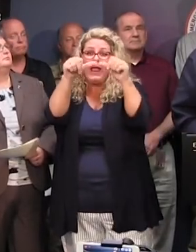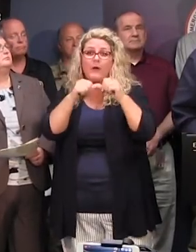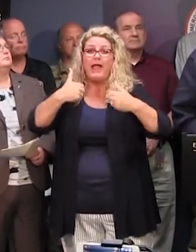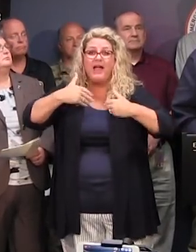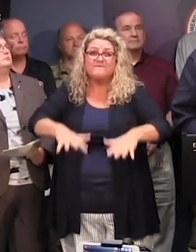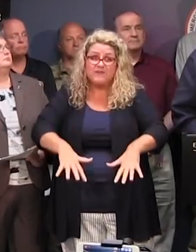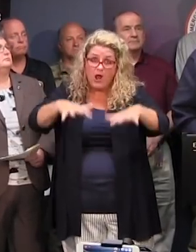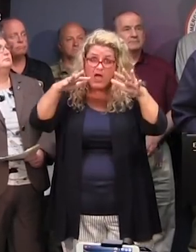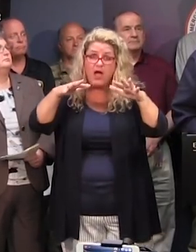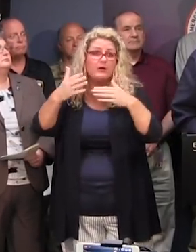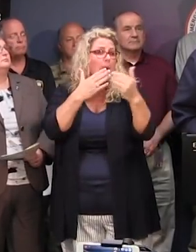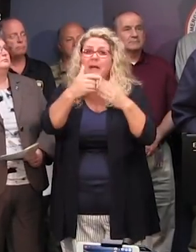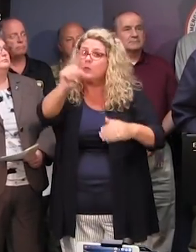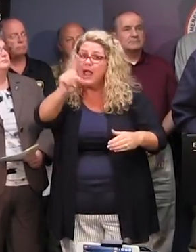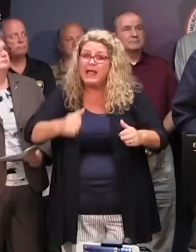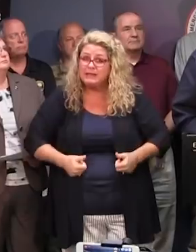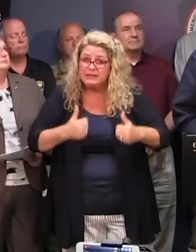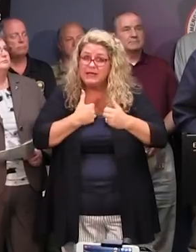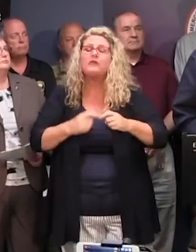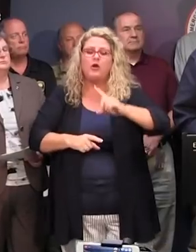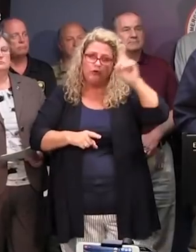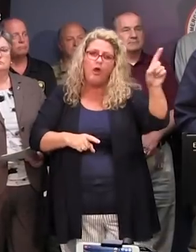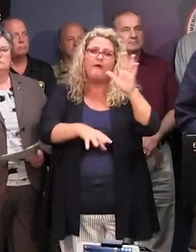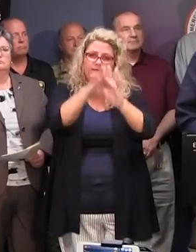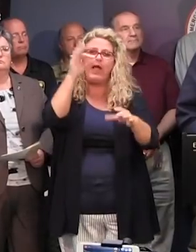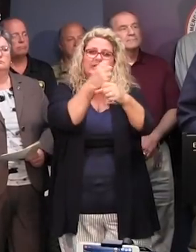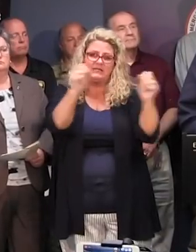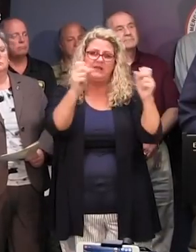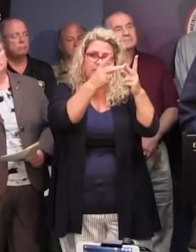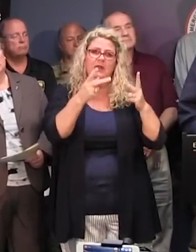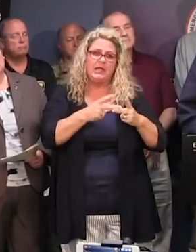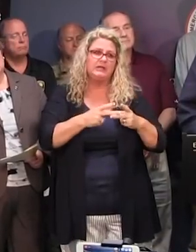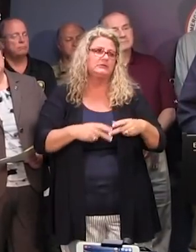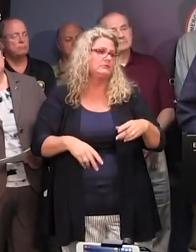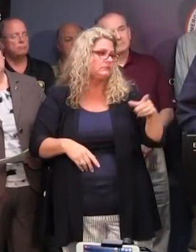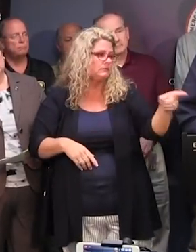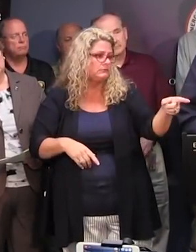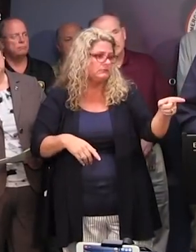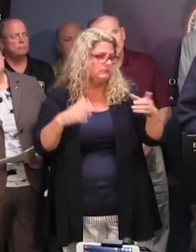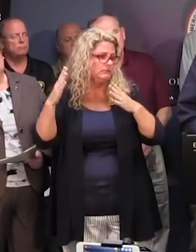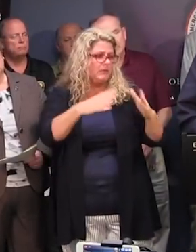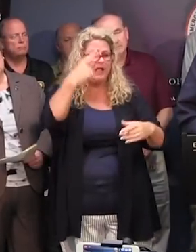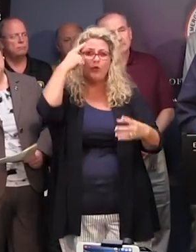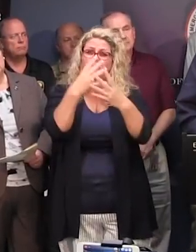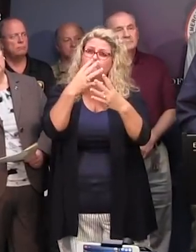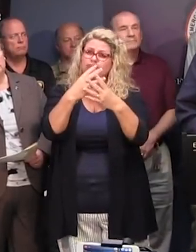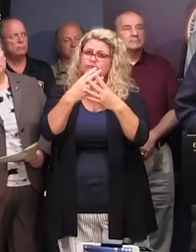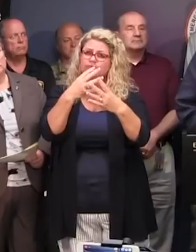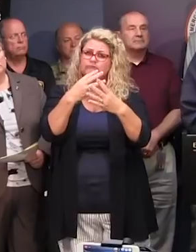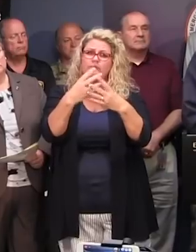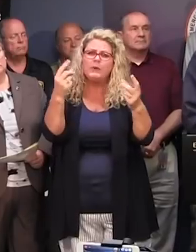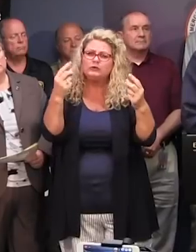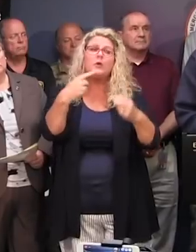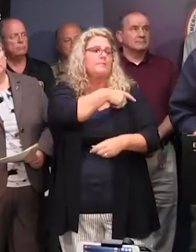again. And no matter where you live, find someplace safe to stay. Yes, ma'am. Are there any plans in place for our inmates if things happen to take time